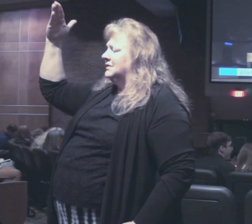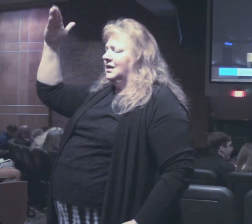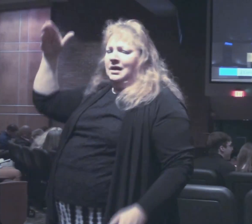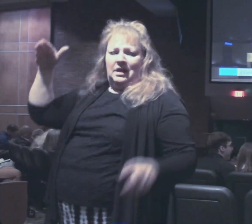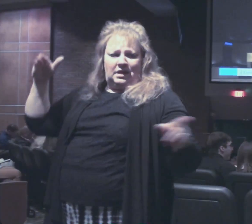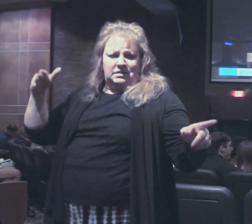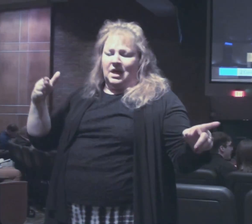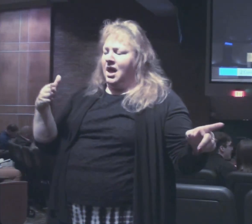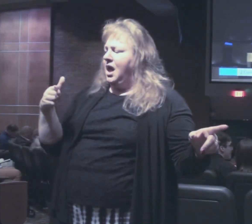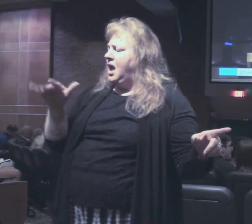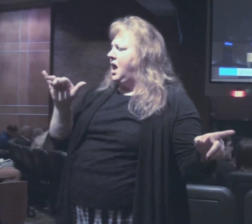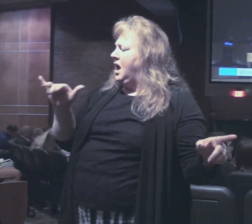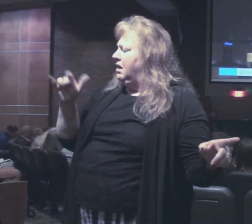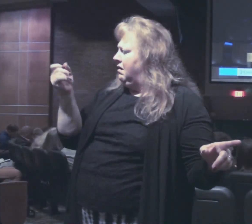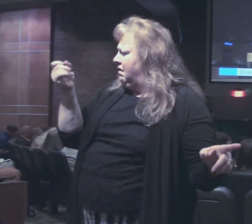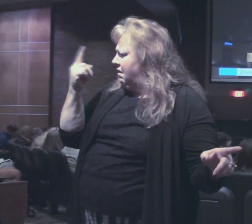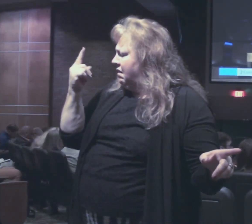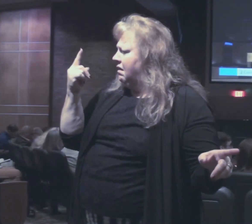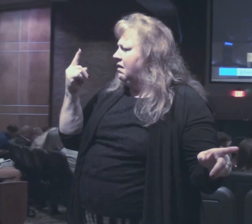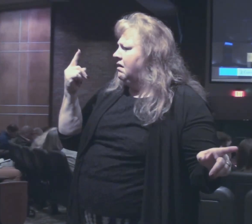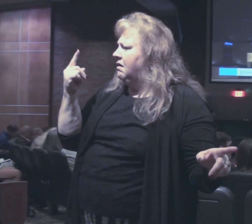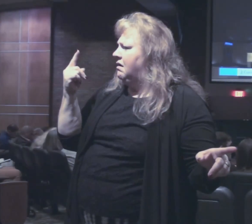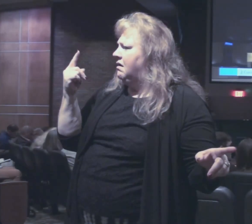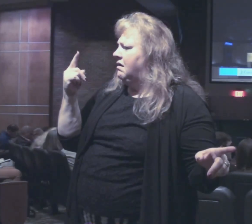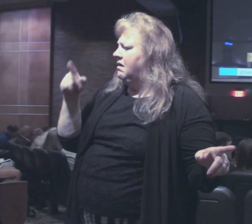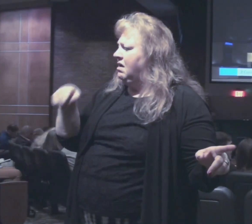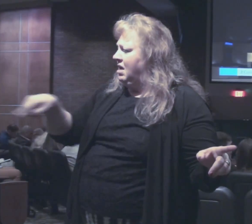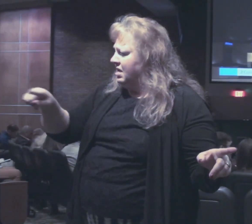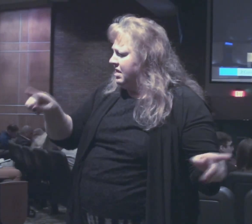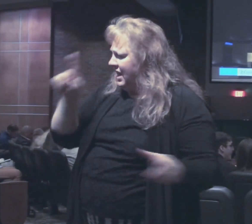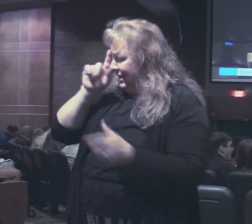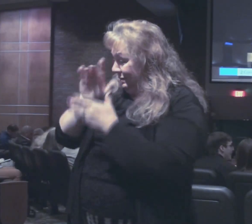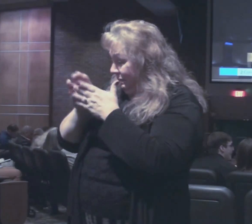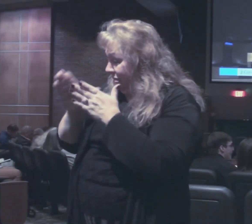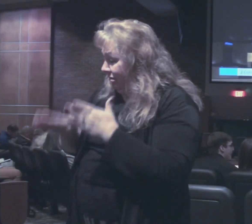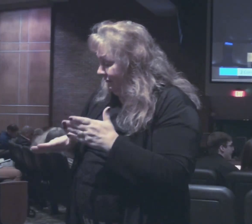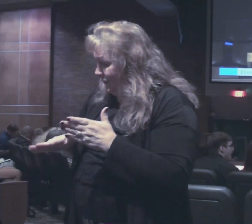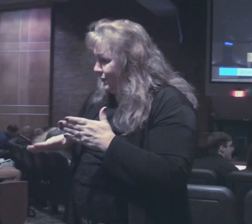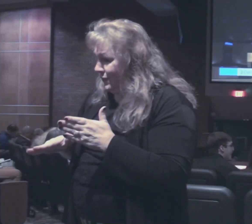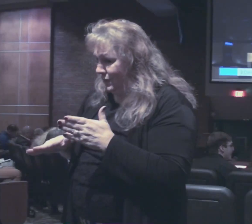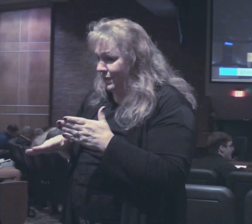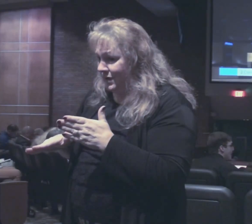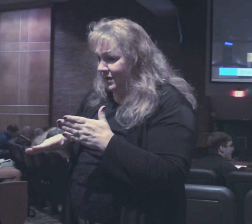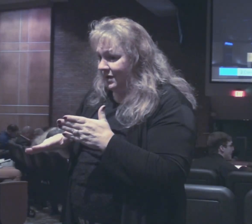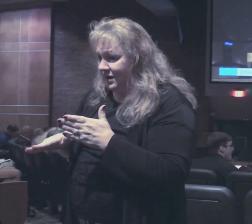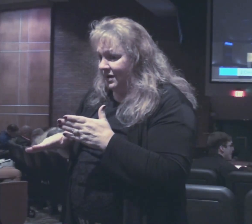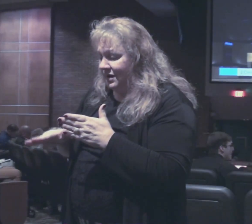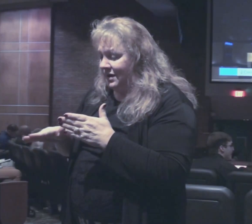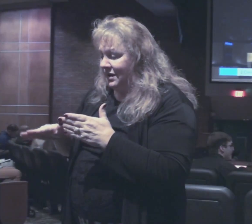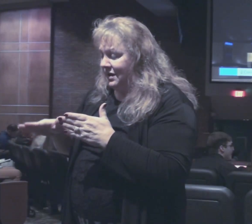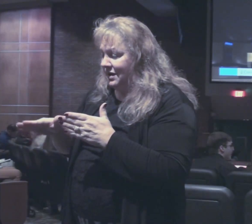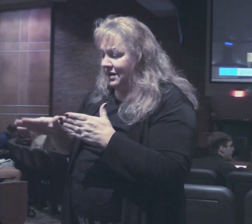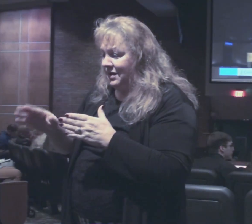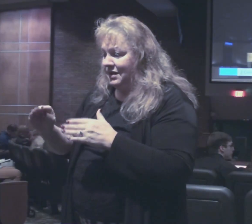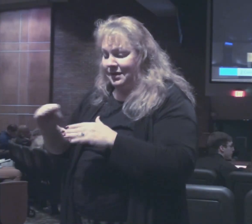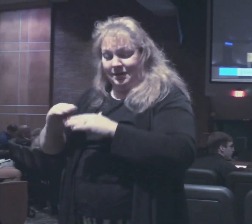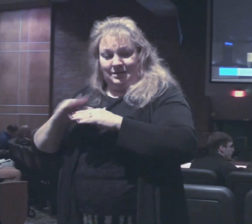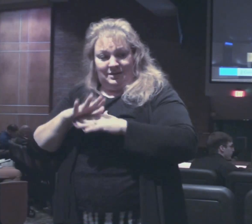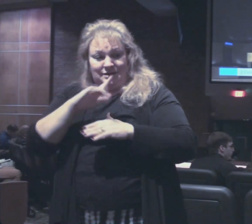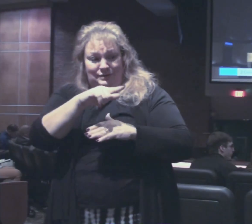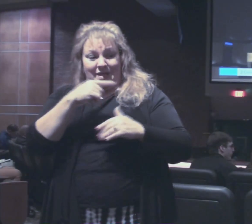Gentiles will appreciate the part these Jewish believers have in their